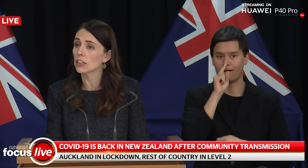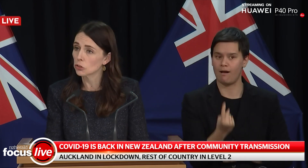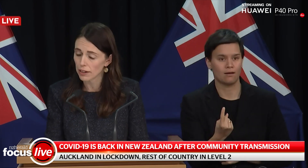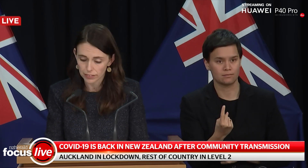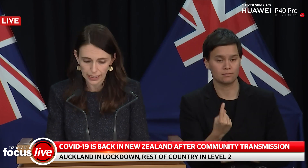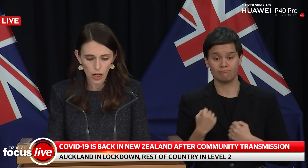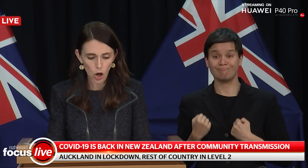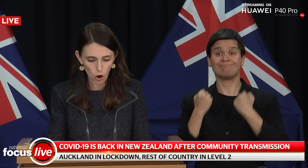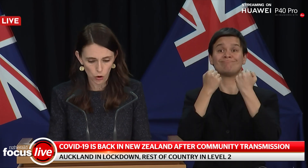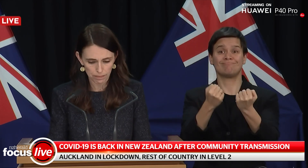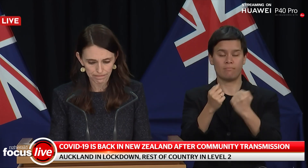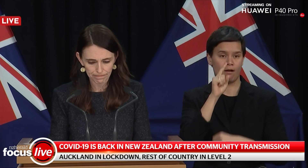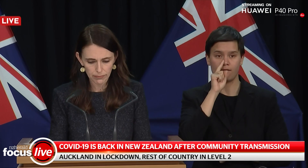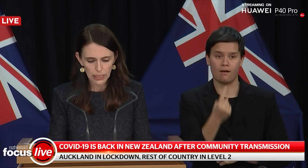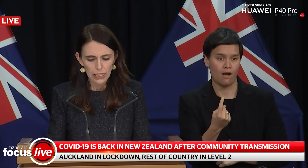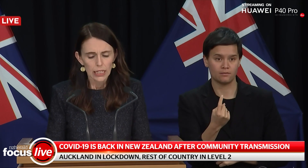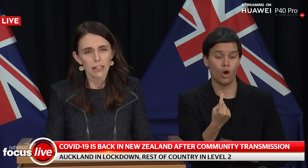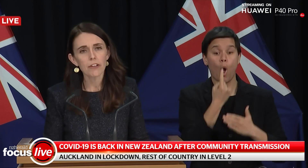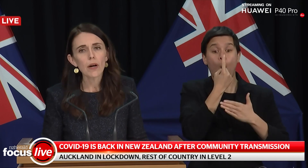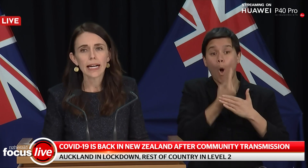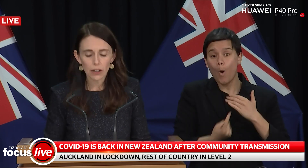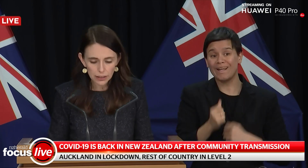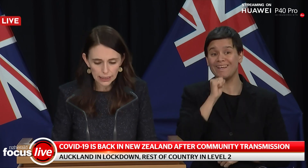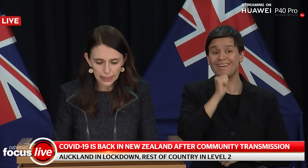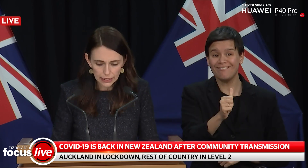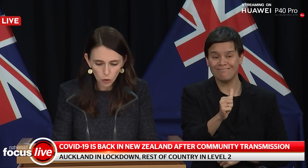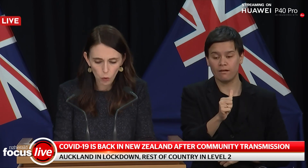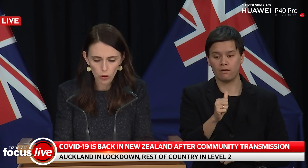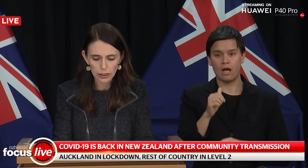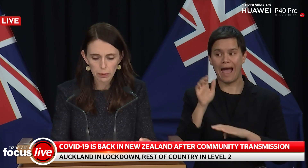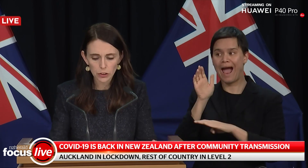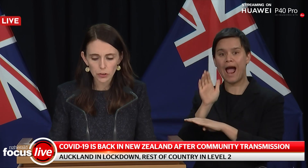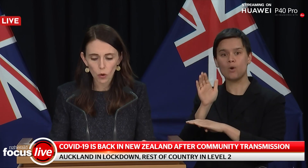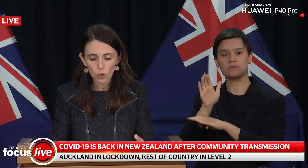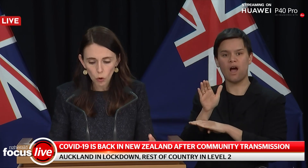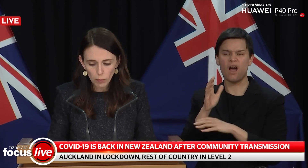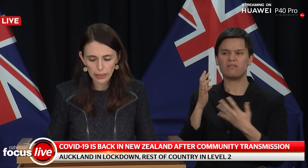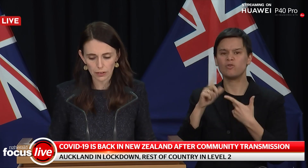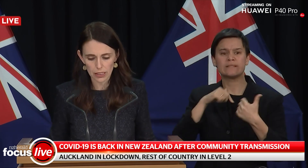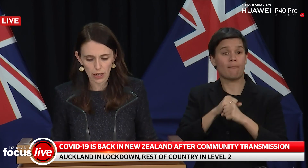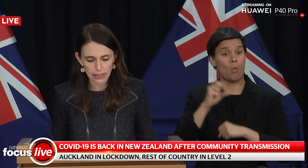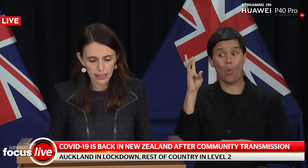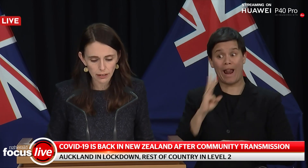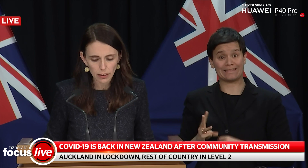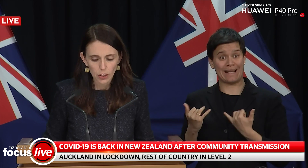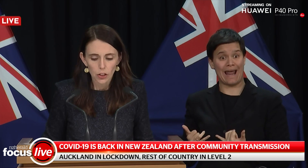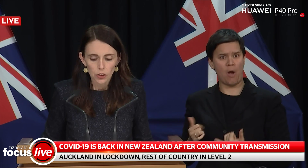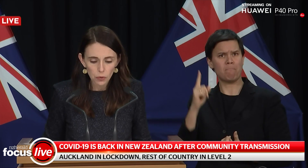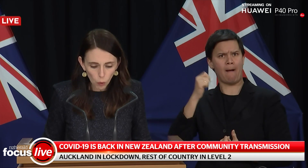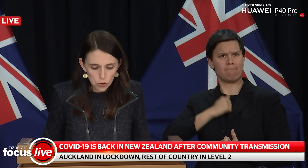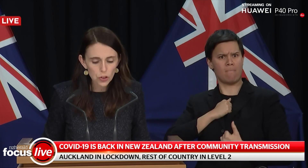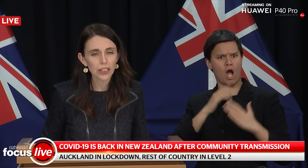and are travelling home. If you are currently in Auckland but do not normally reside there,